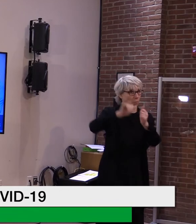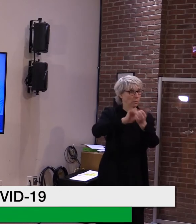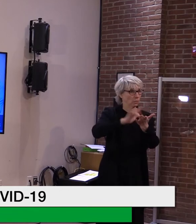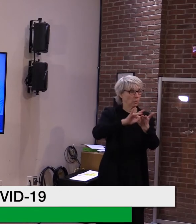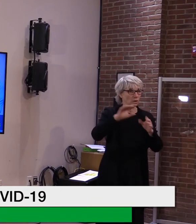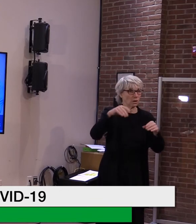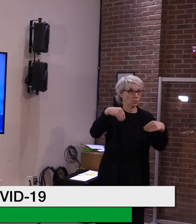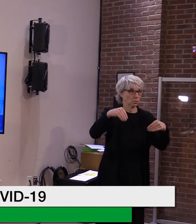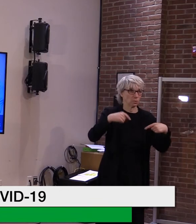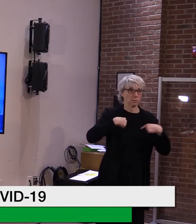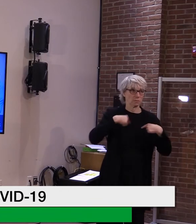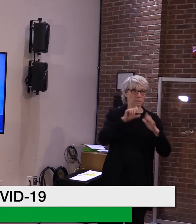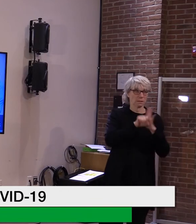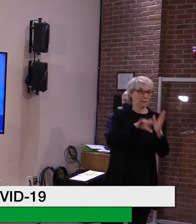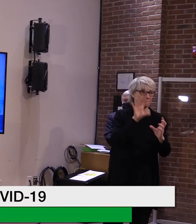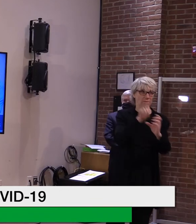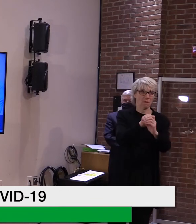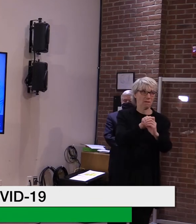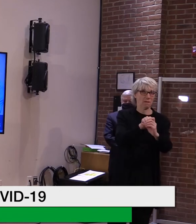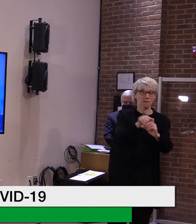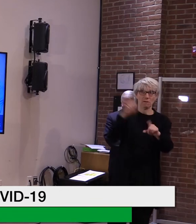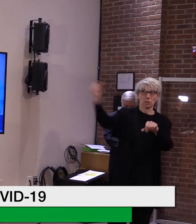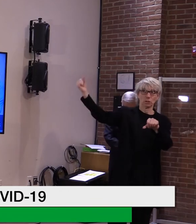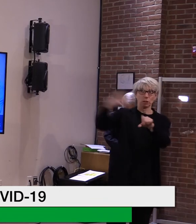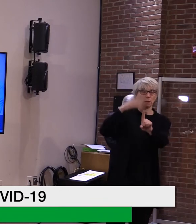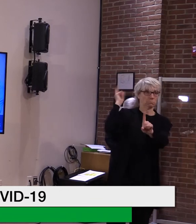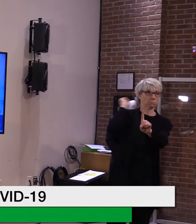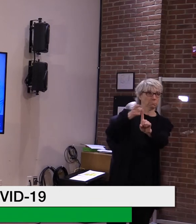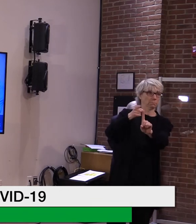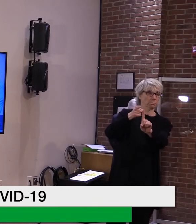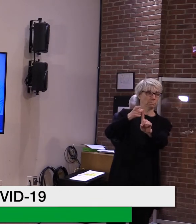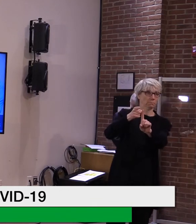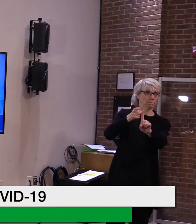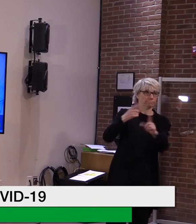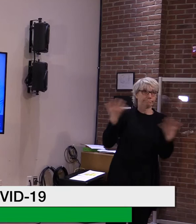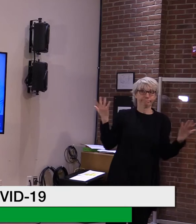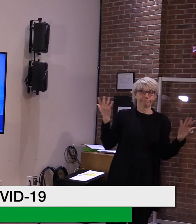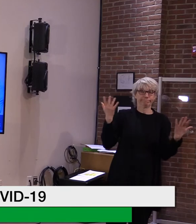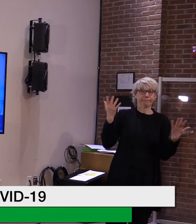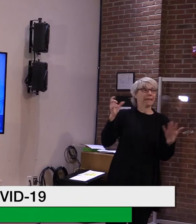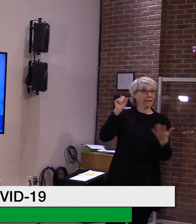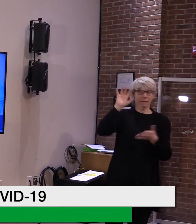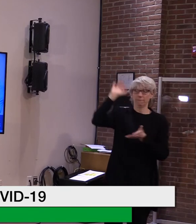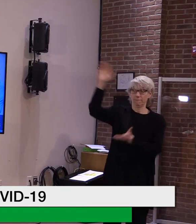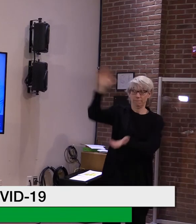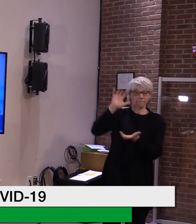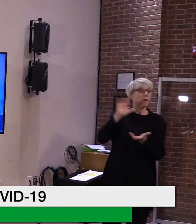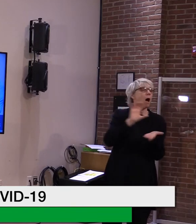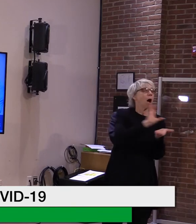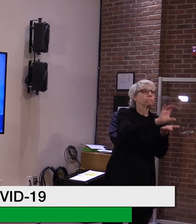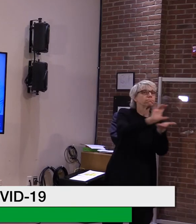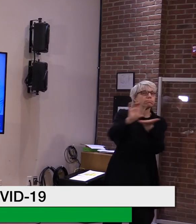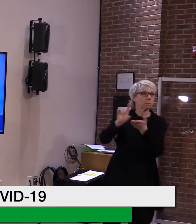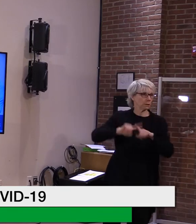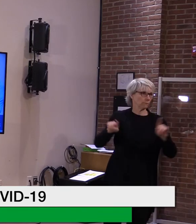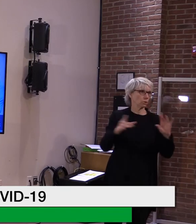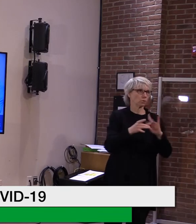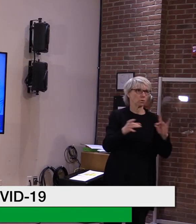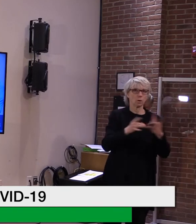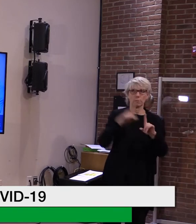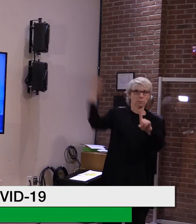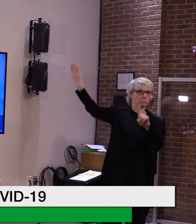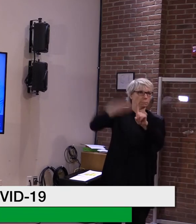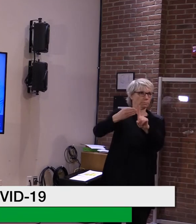earlier. Uh, we don't receive the doses. We don't distribute them to the pharmacies. The pharmacies are in control, uh, of their own